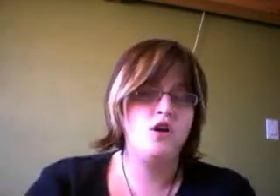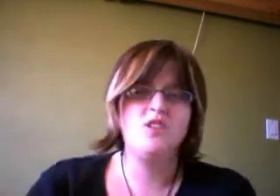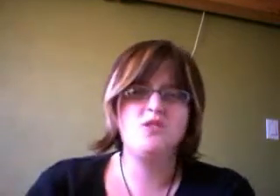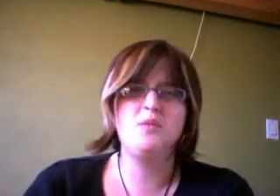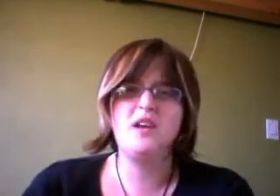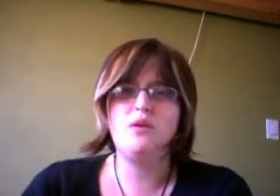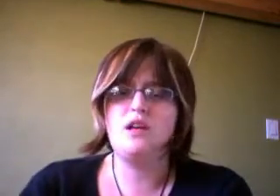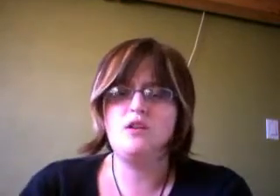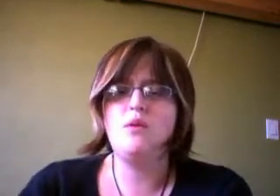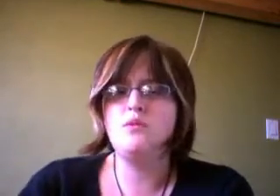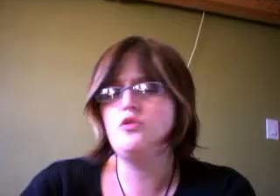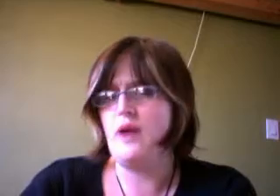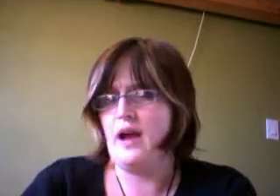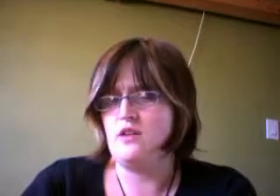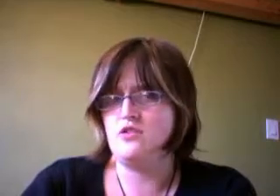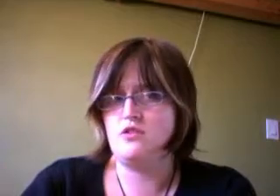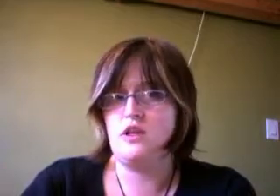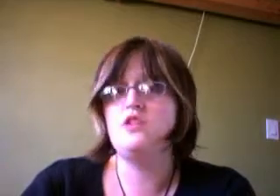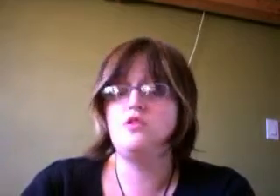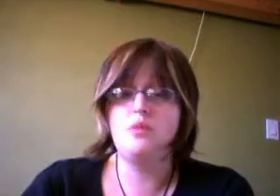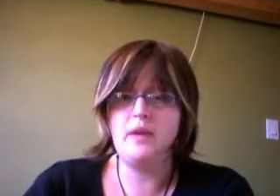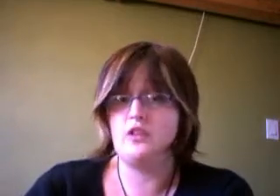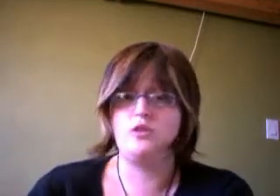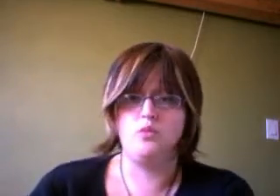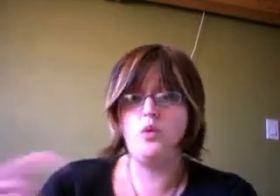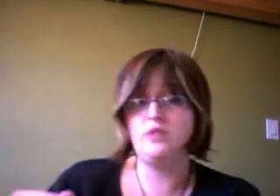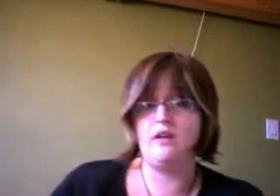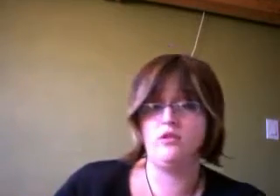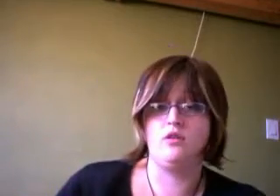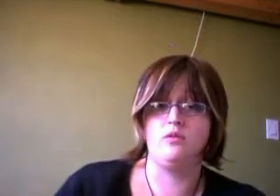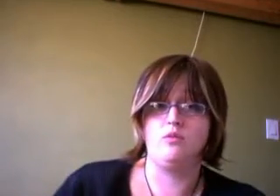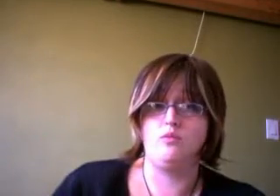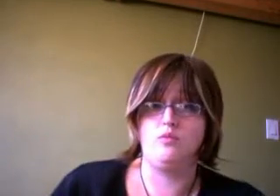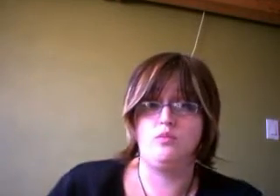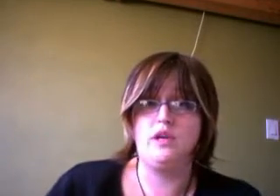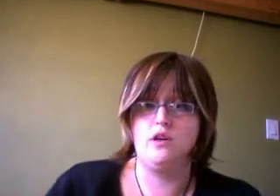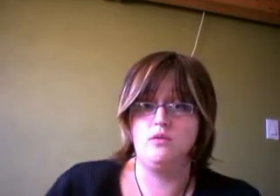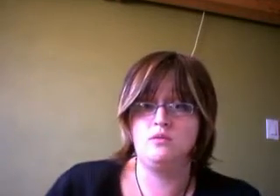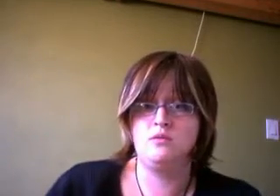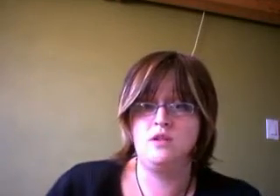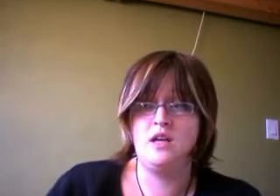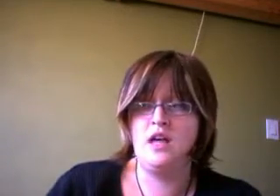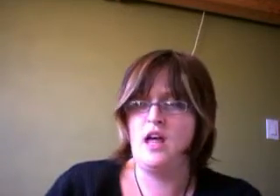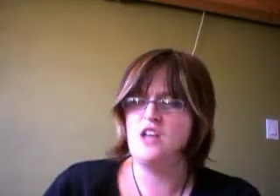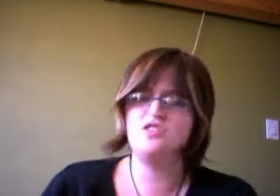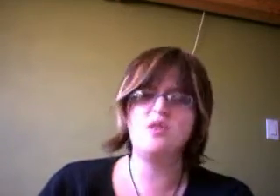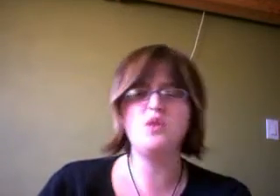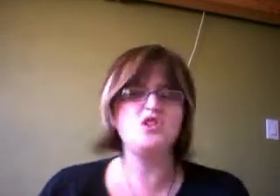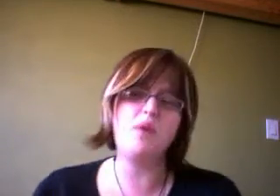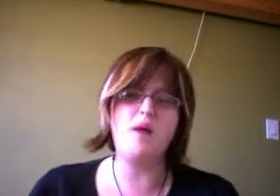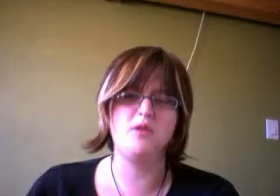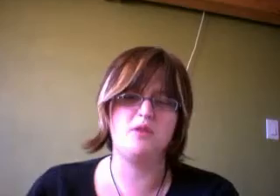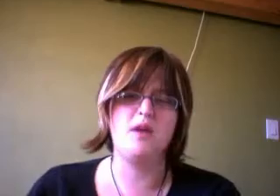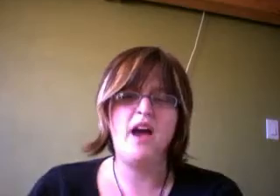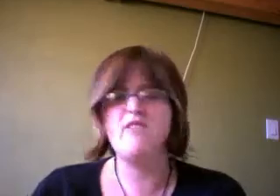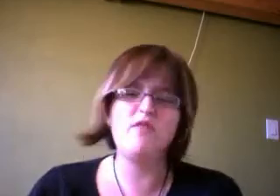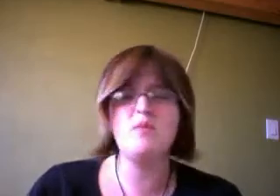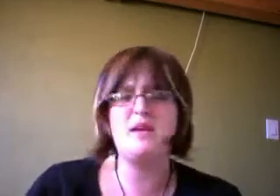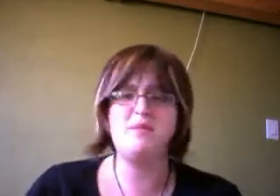So I'm like, okay, you almost crashed. And the woman actually rolled down her window. She's like, what's your problem? Have you never made a